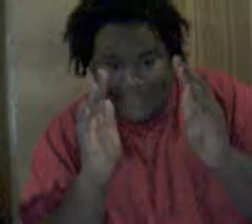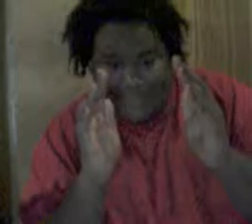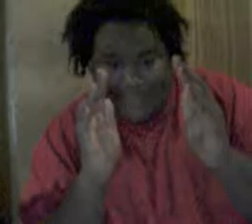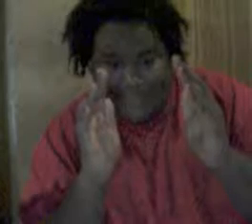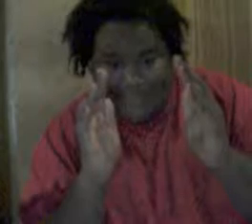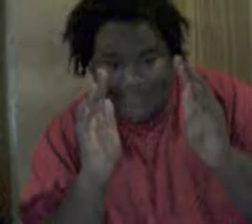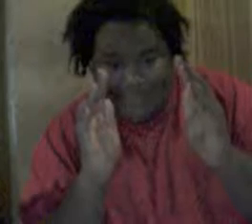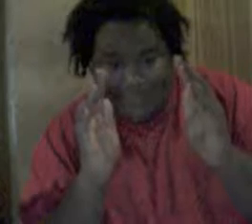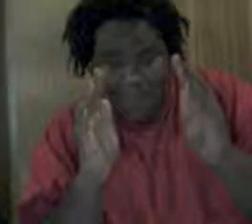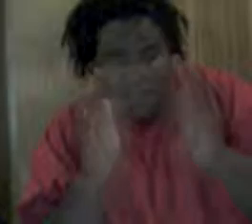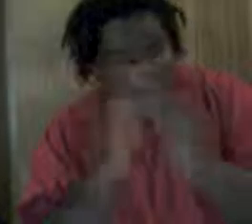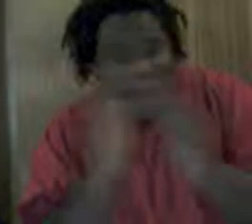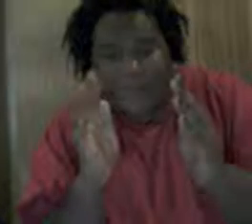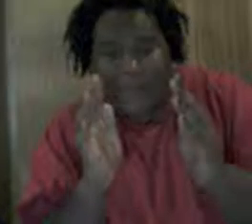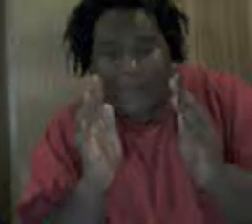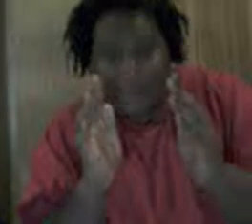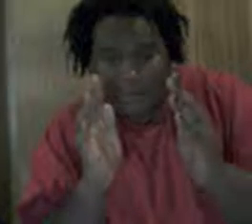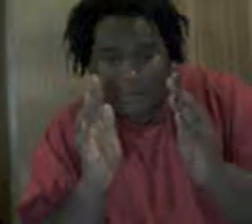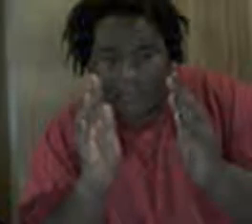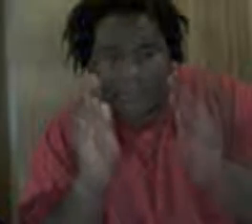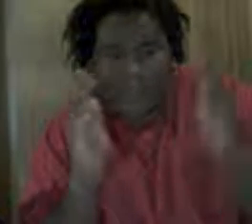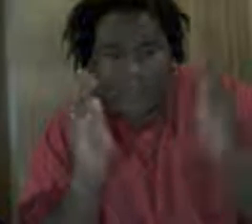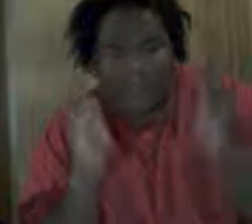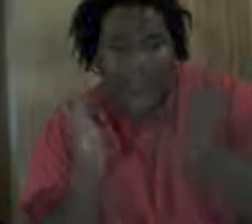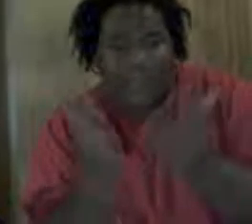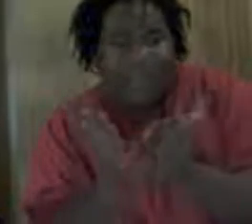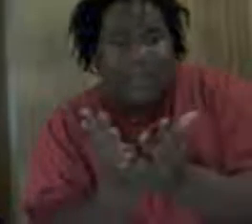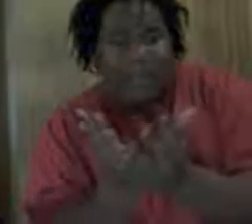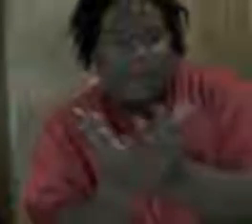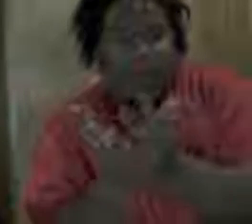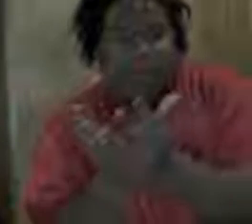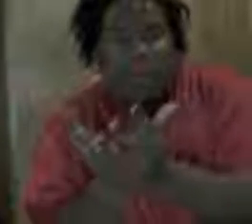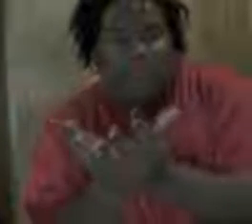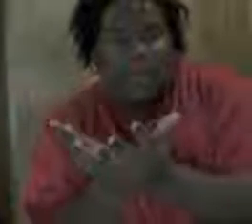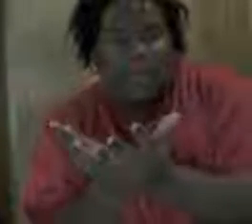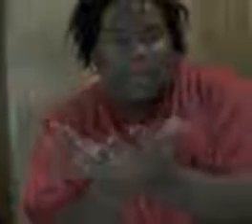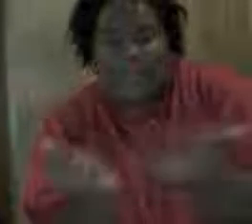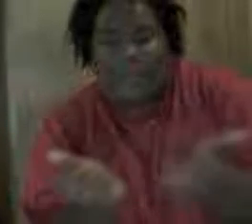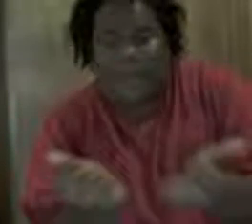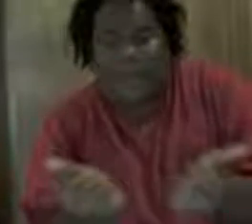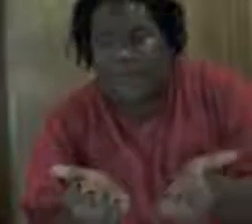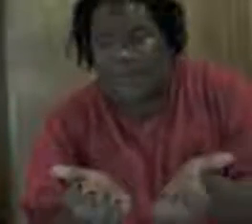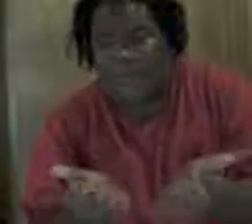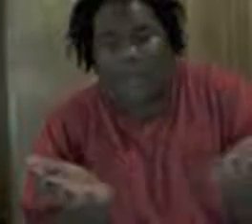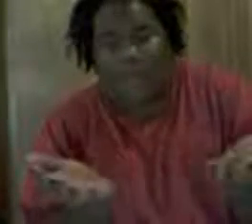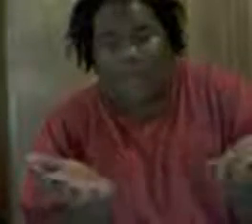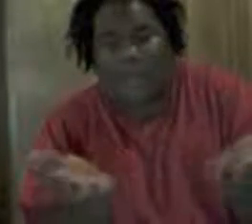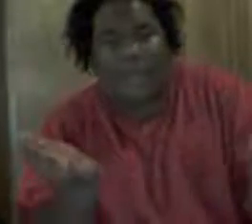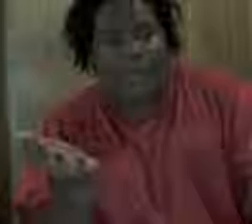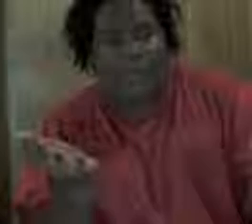what is wrong with you people, alright, I click on, I click on, say I want to watch something about Guitar Hero, say I want to watch